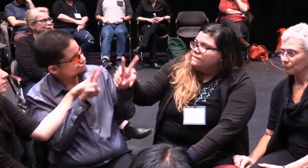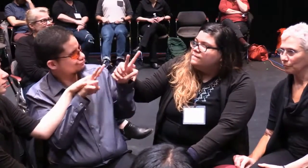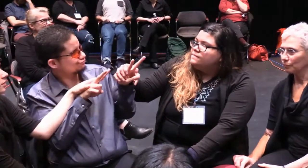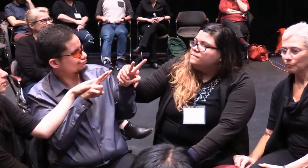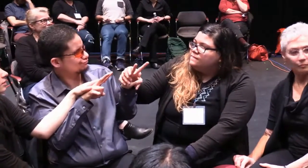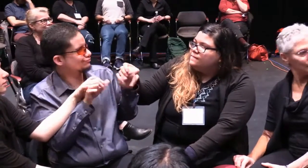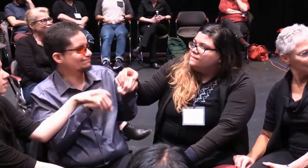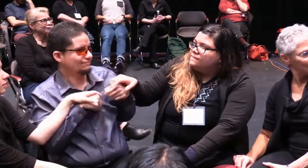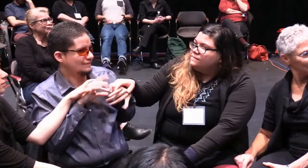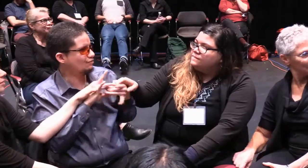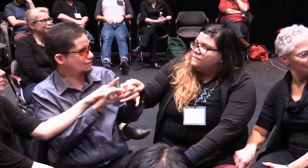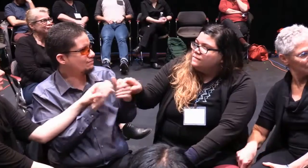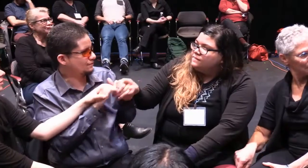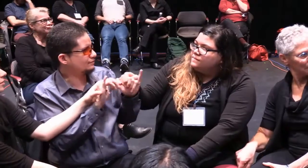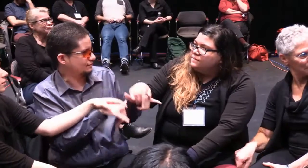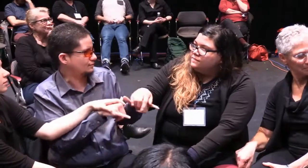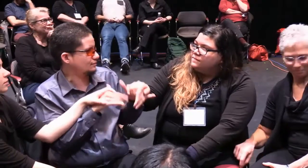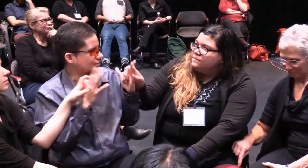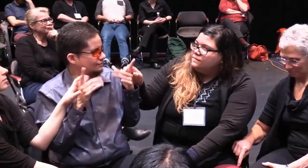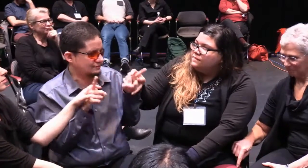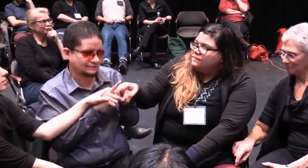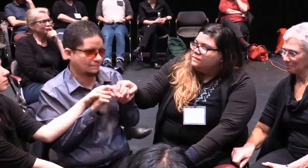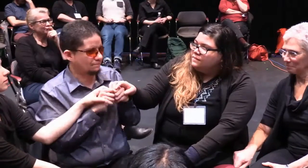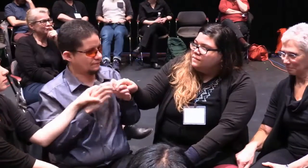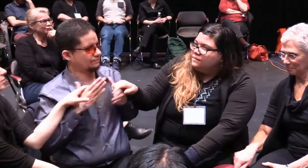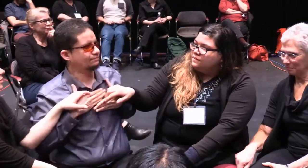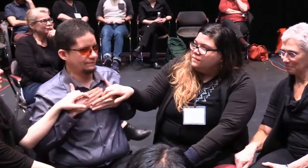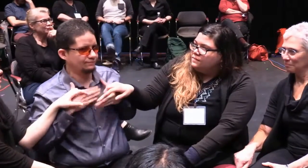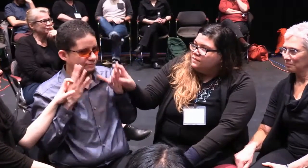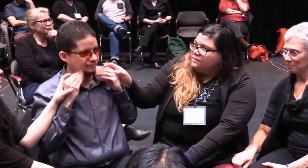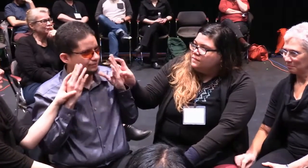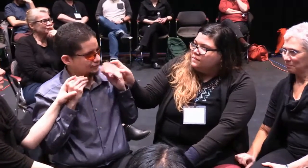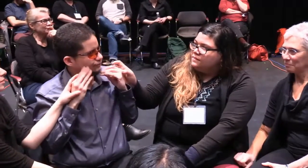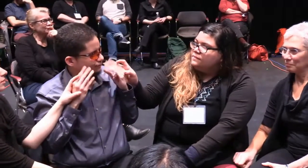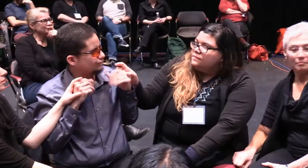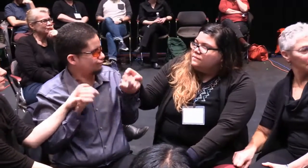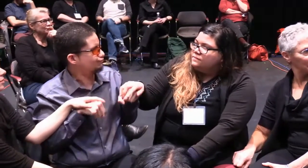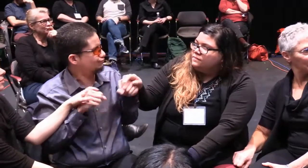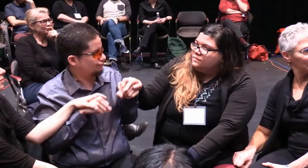You know, I get it. You're talking about being a black man.